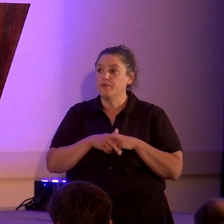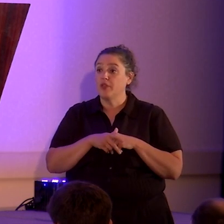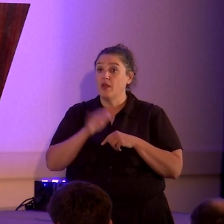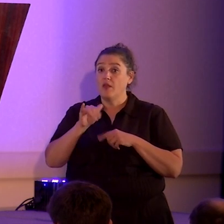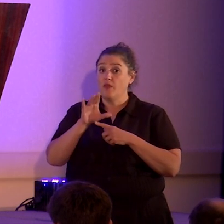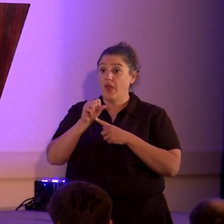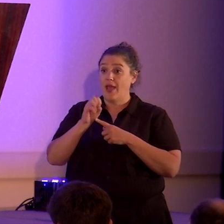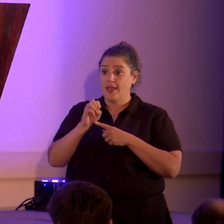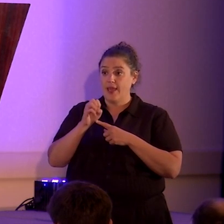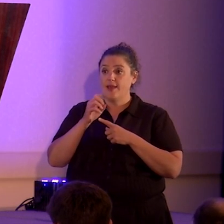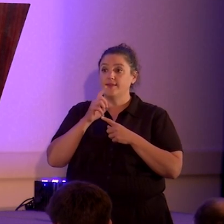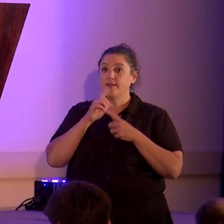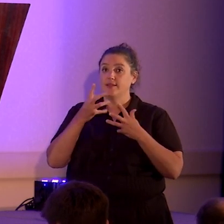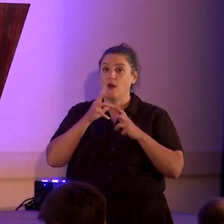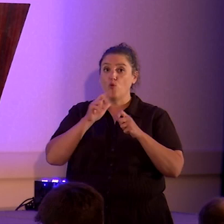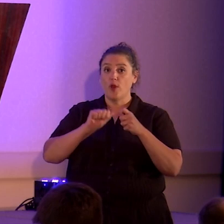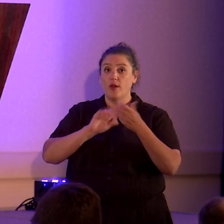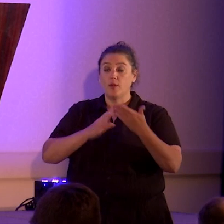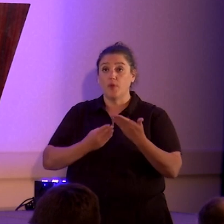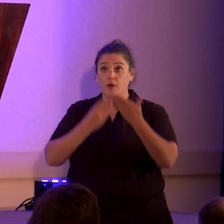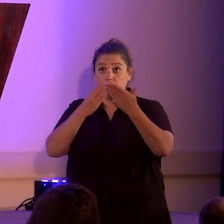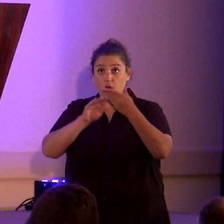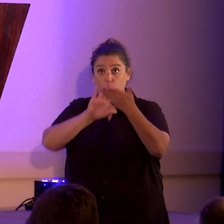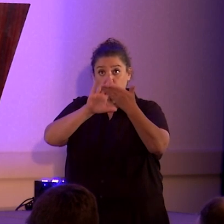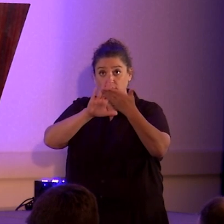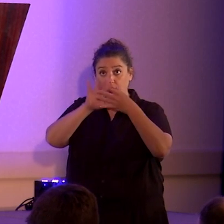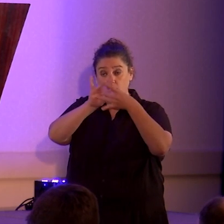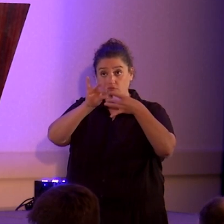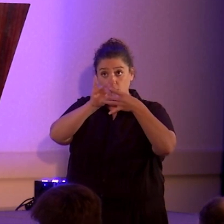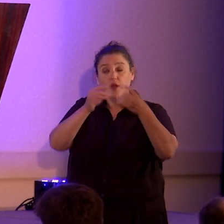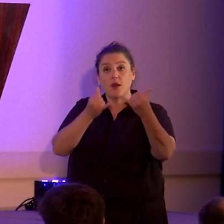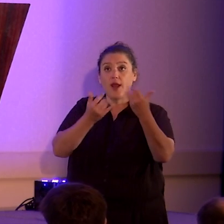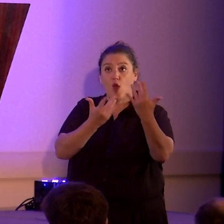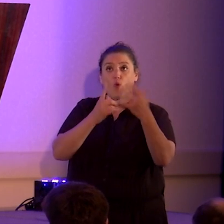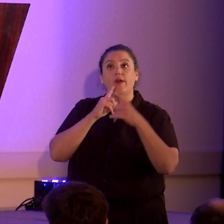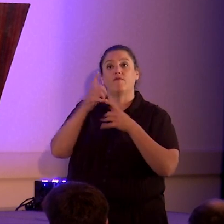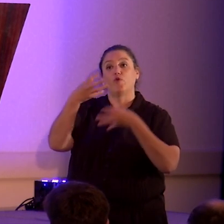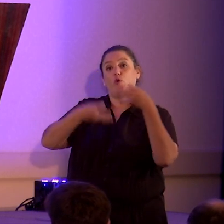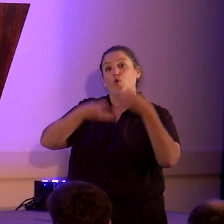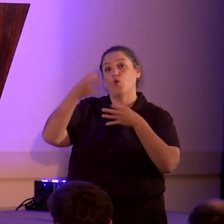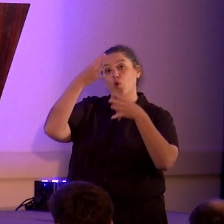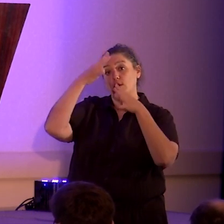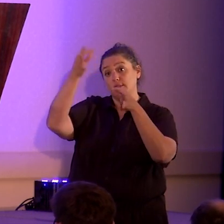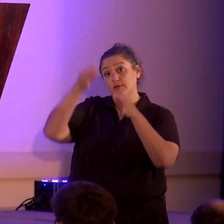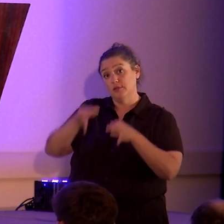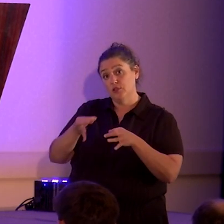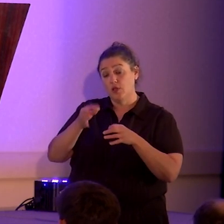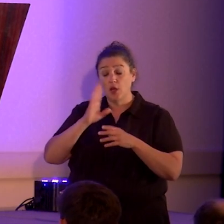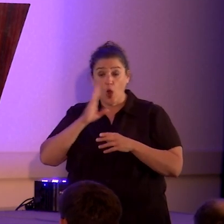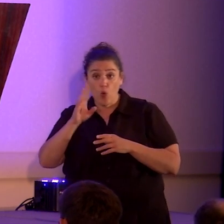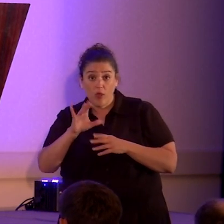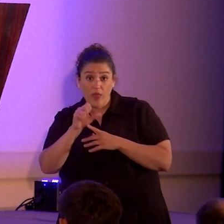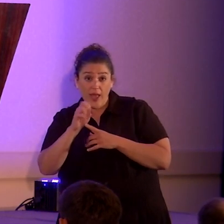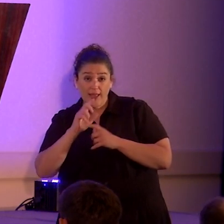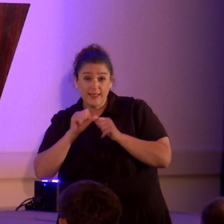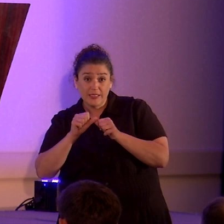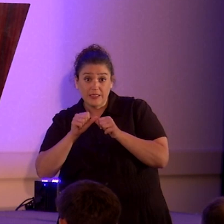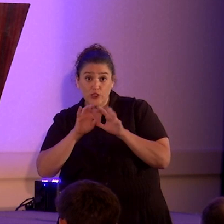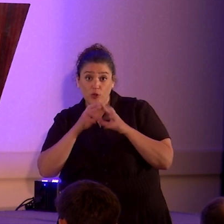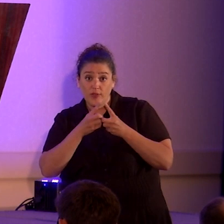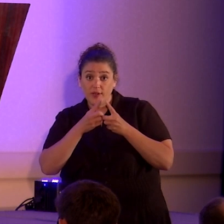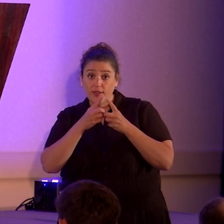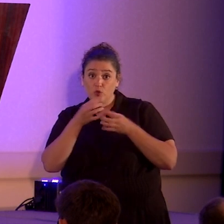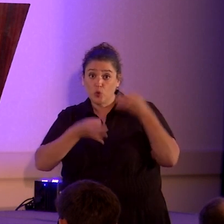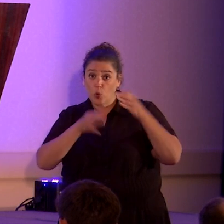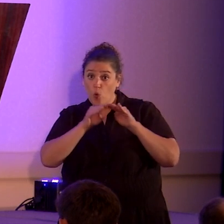has been briefed. It is now waiting for a court decision as to whether the case will continue at the district court level.